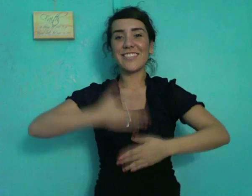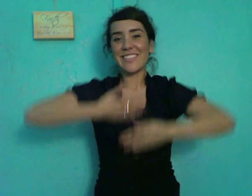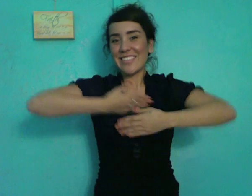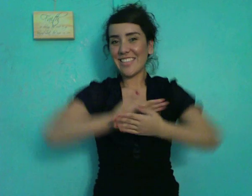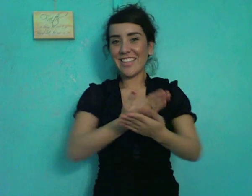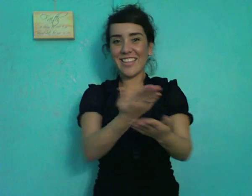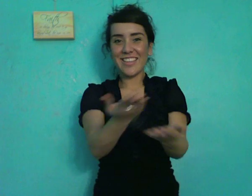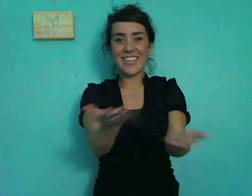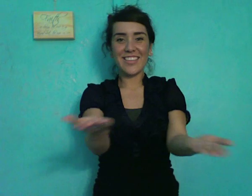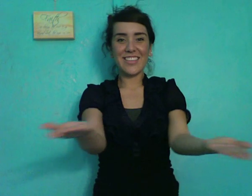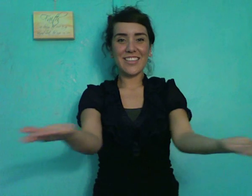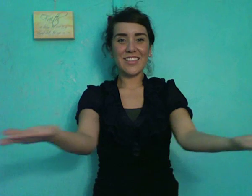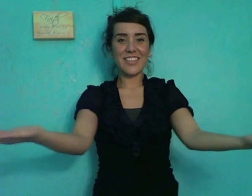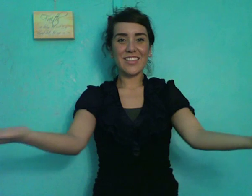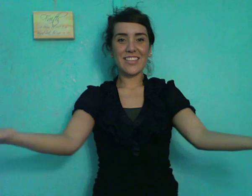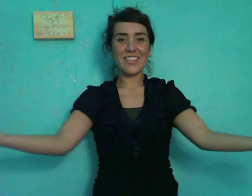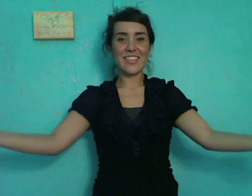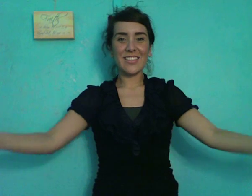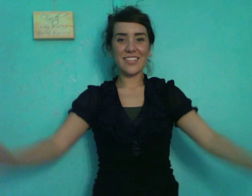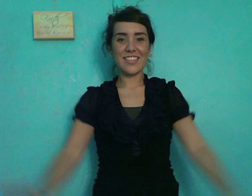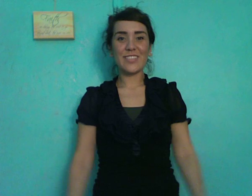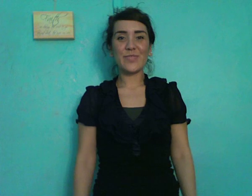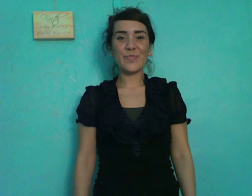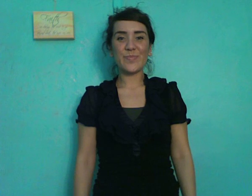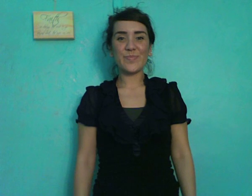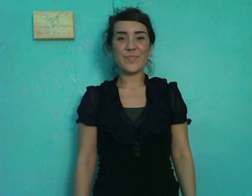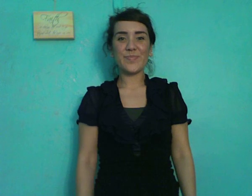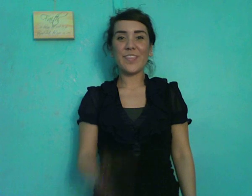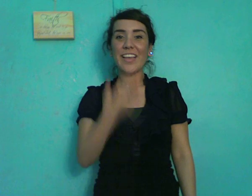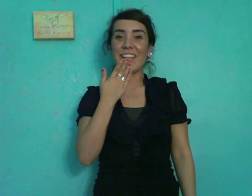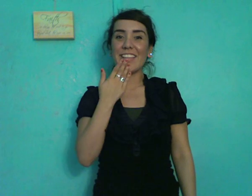home. Mm-hmm.